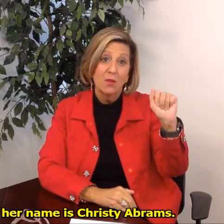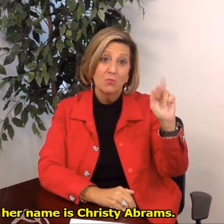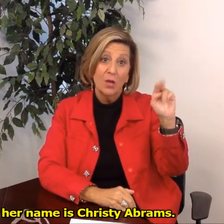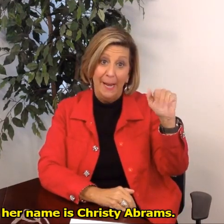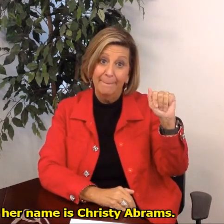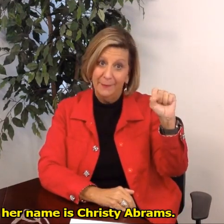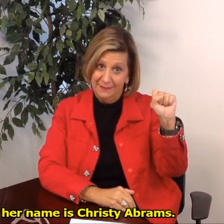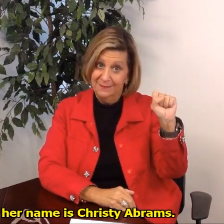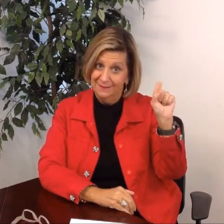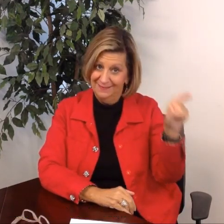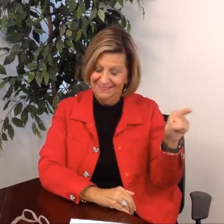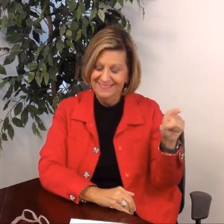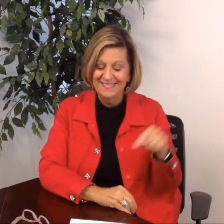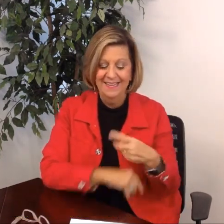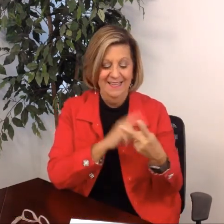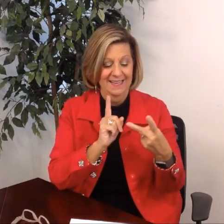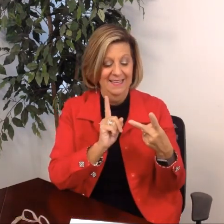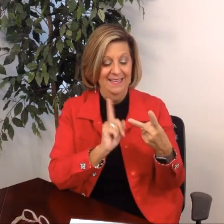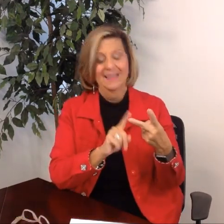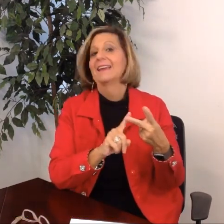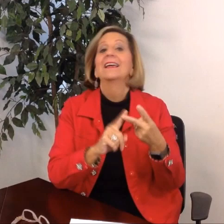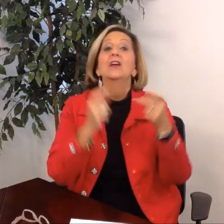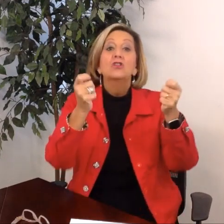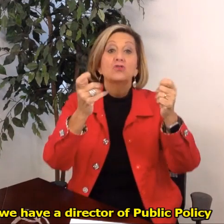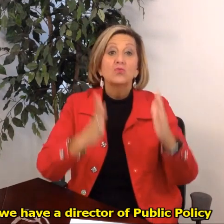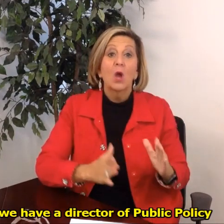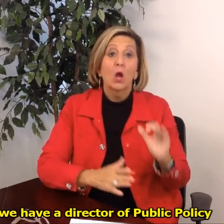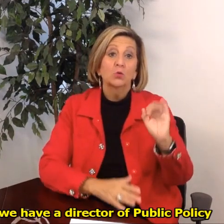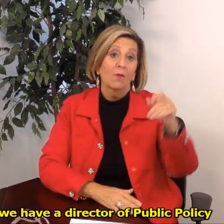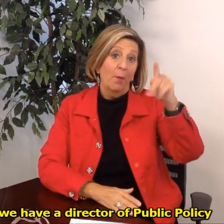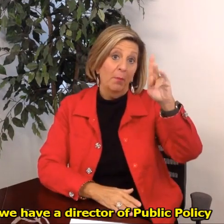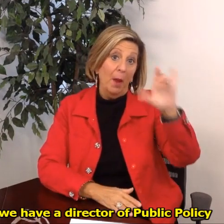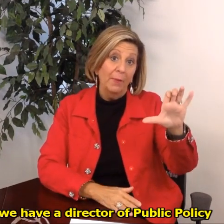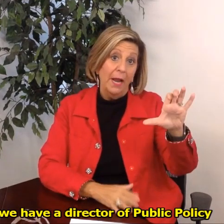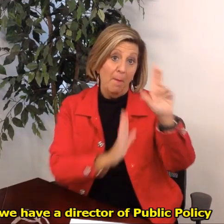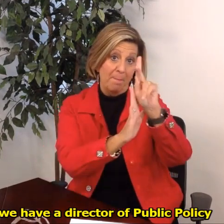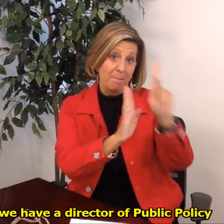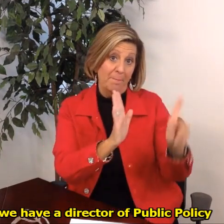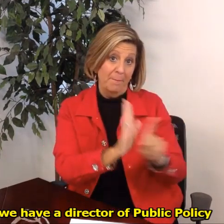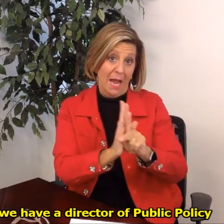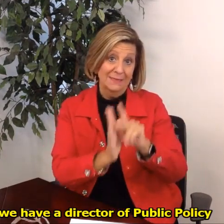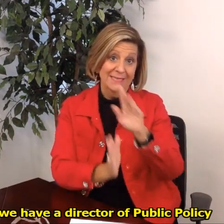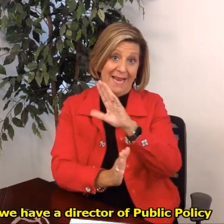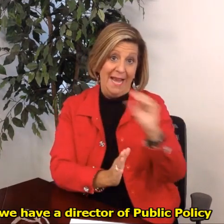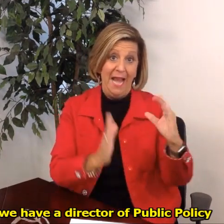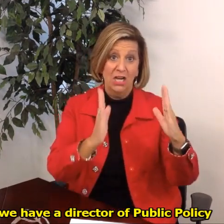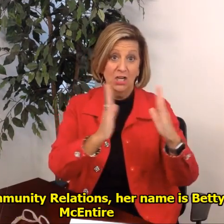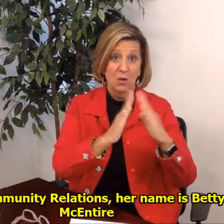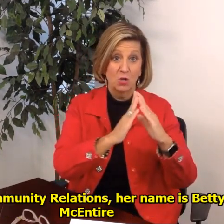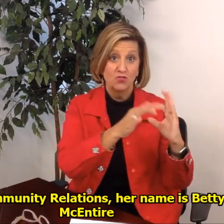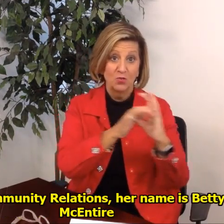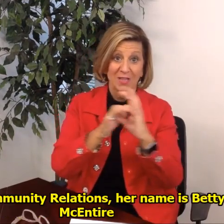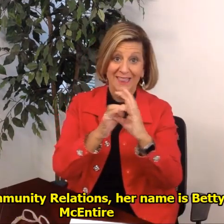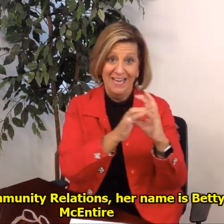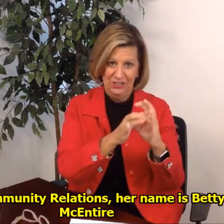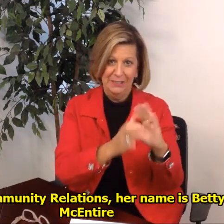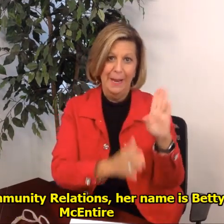Abrams next we have a director of public policy and community